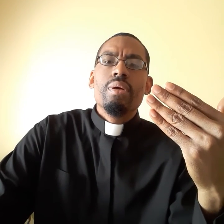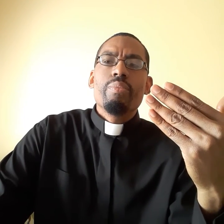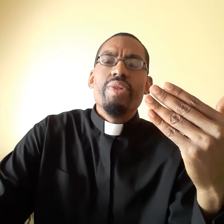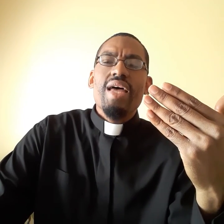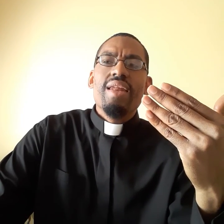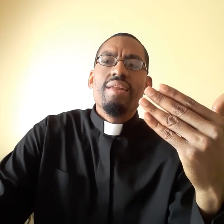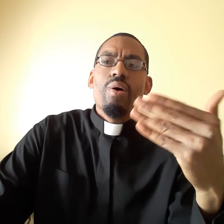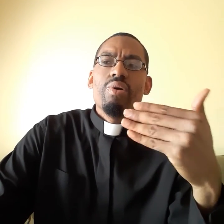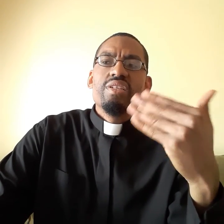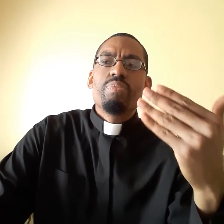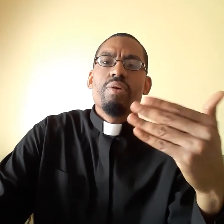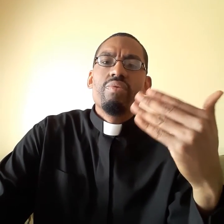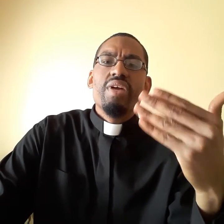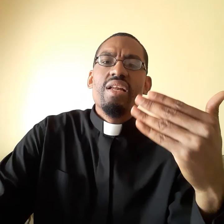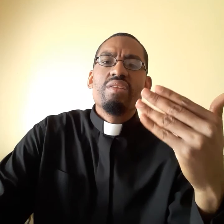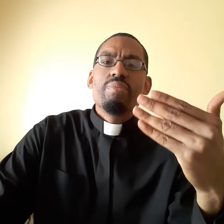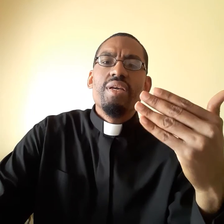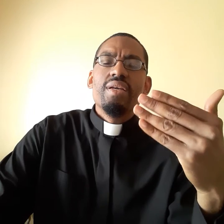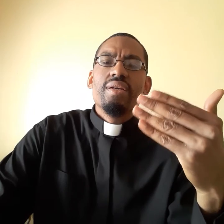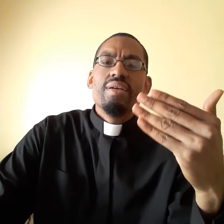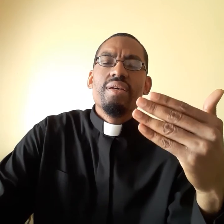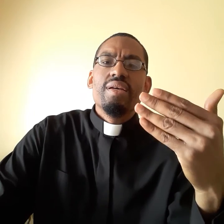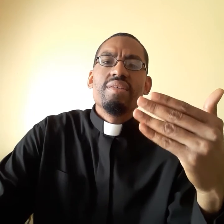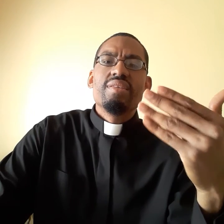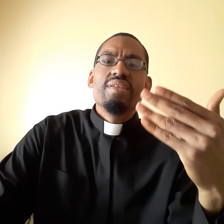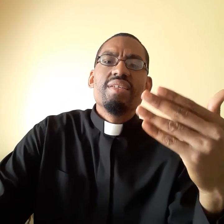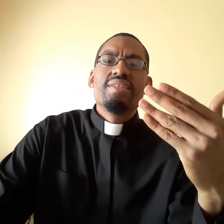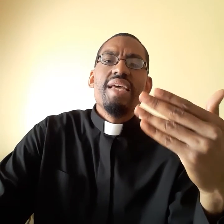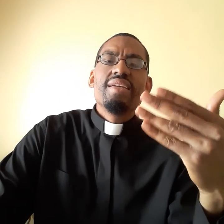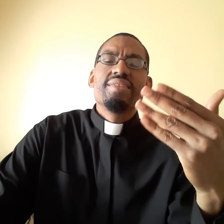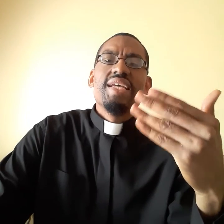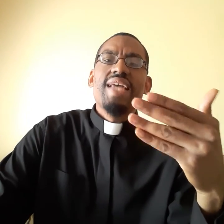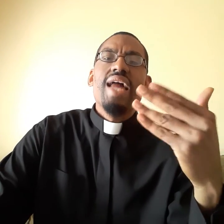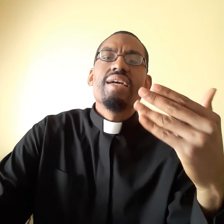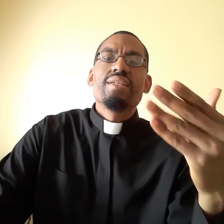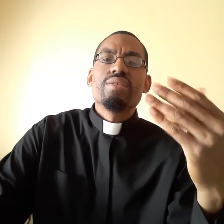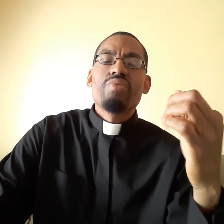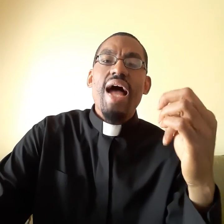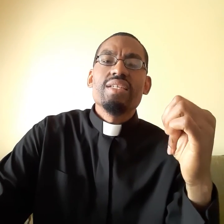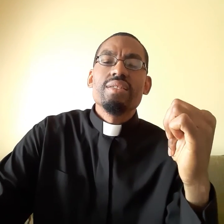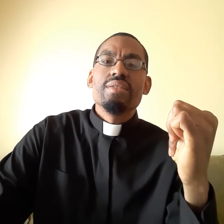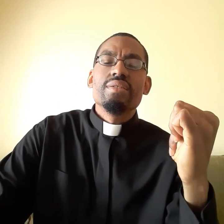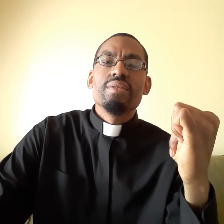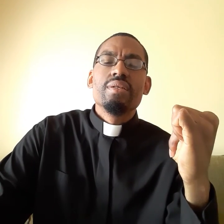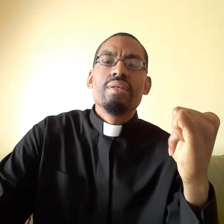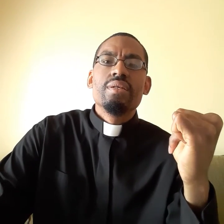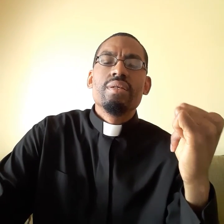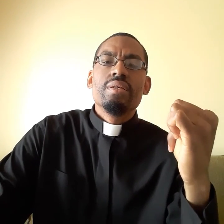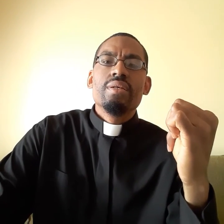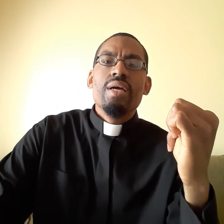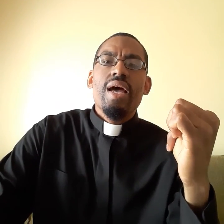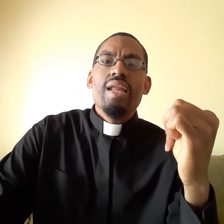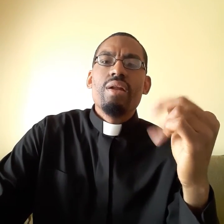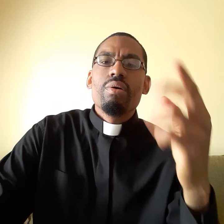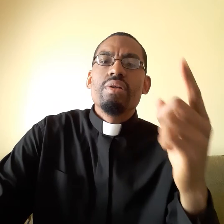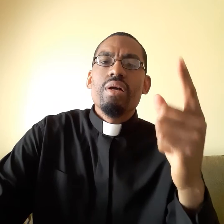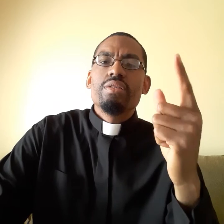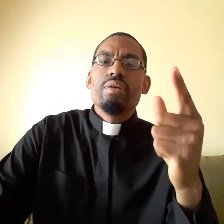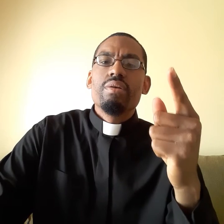But then, the Holy Spirit revealing to me, it's the satanic distractions. And I know a lot of children